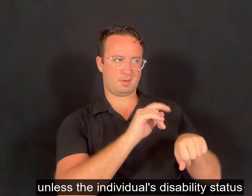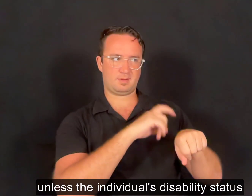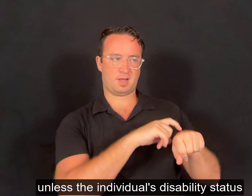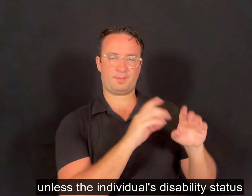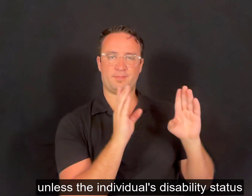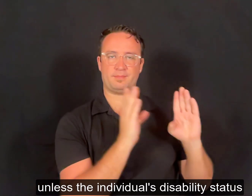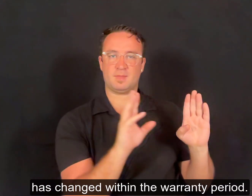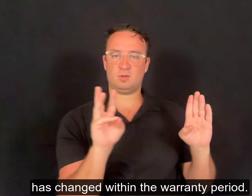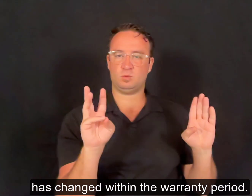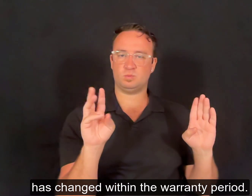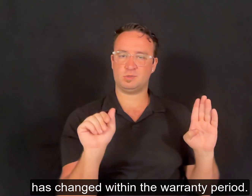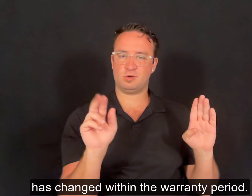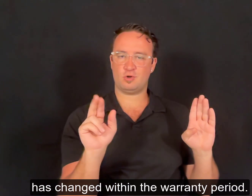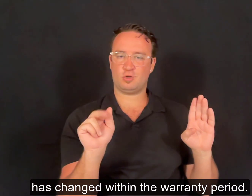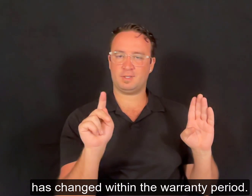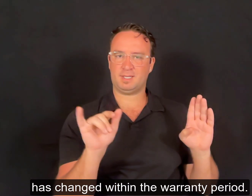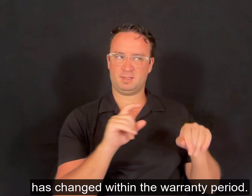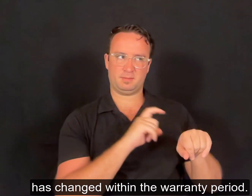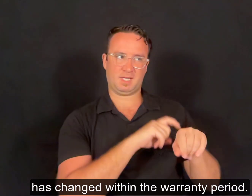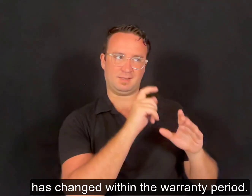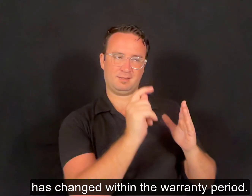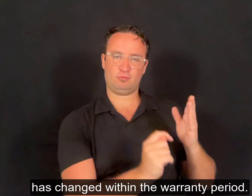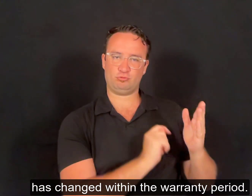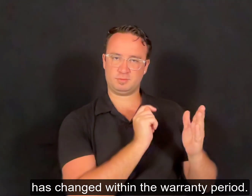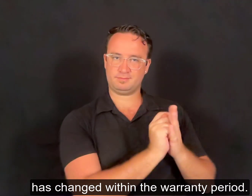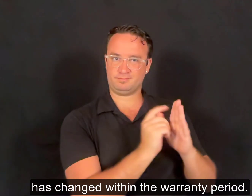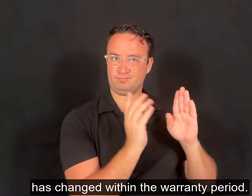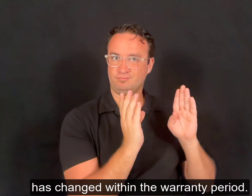status has changed within the warranty period.